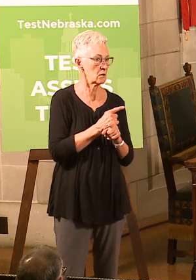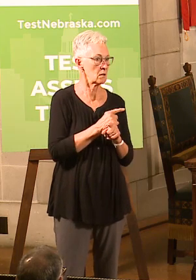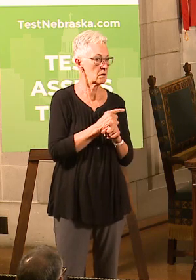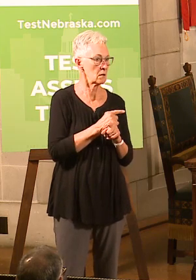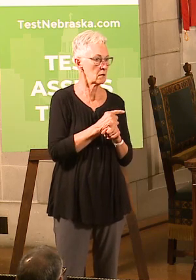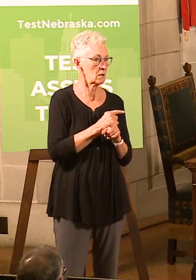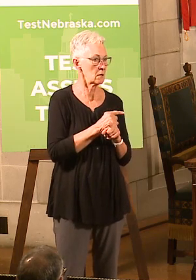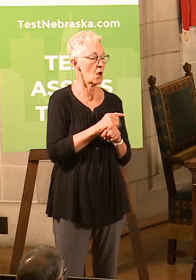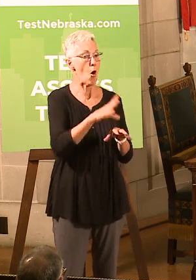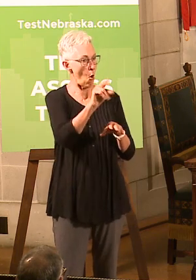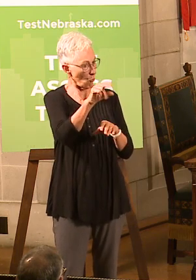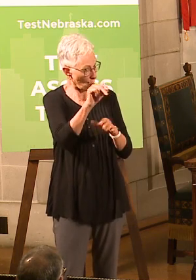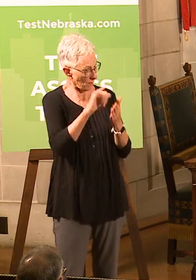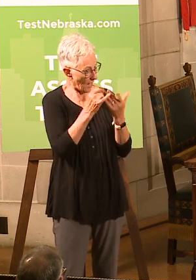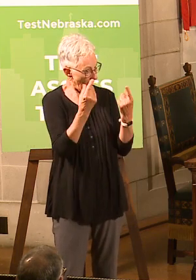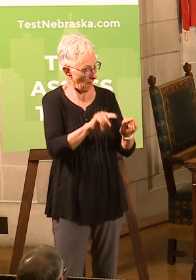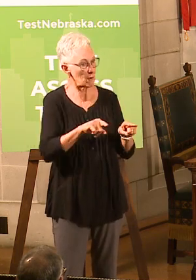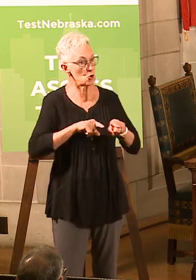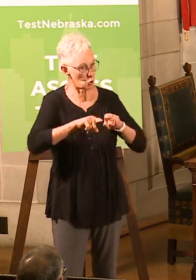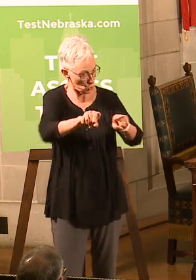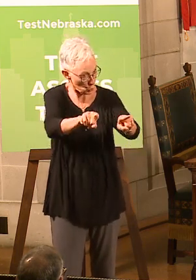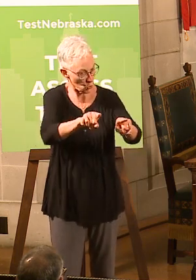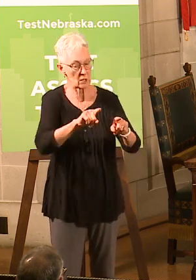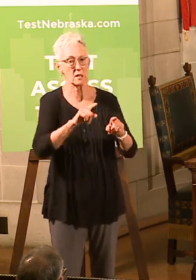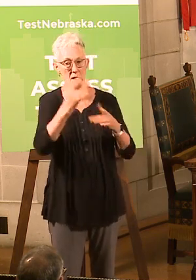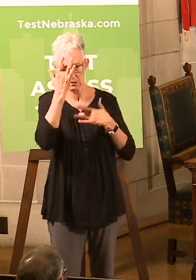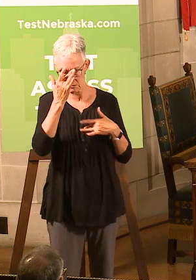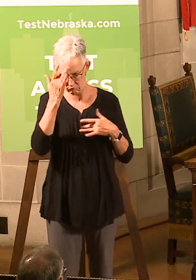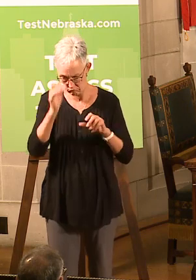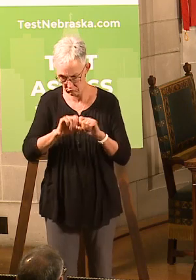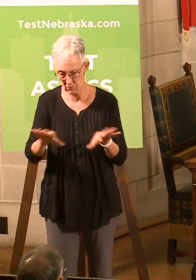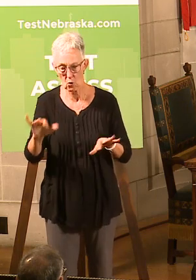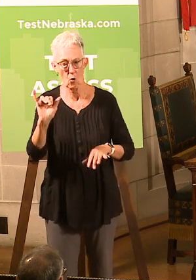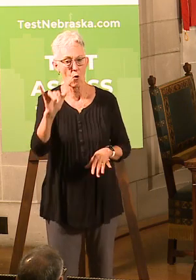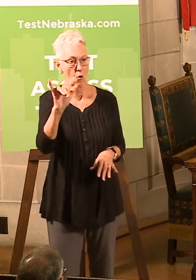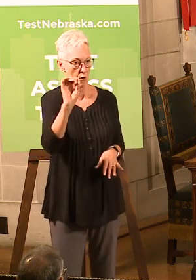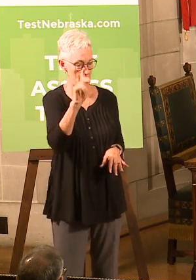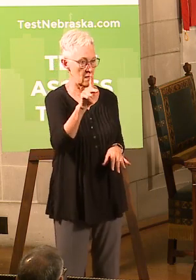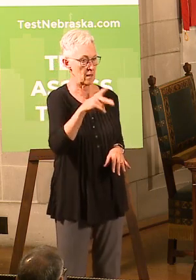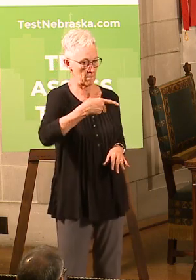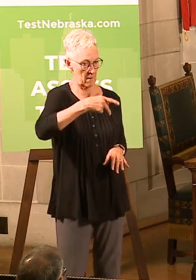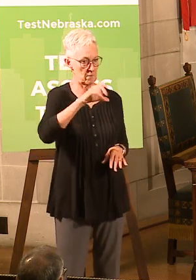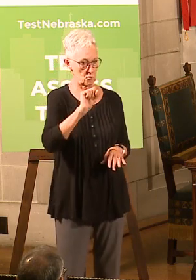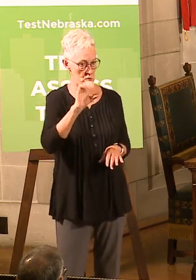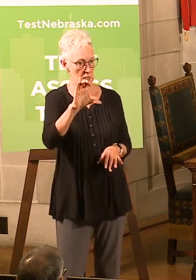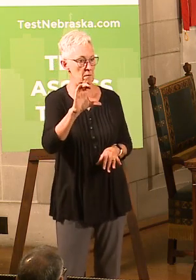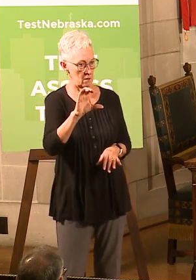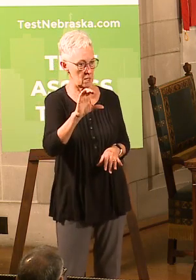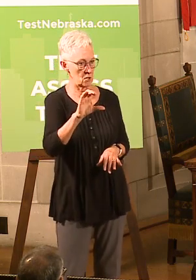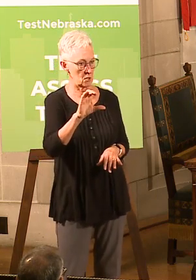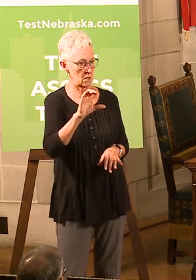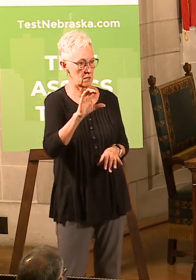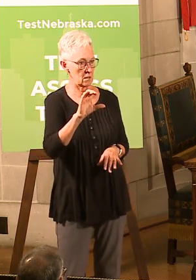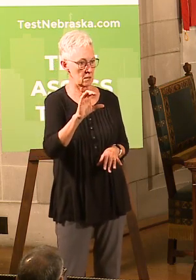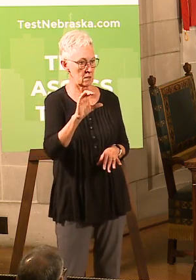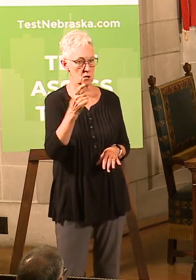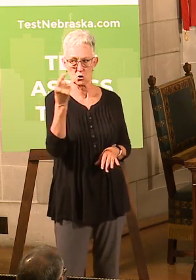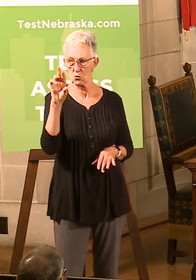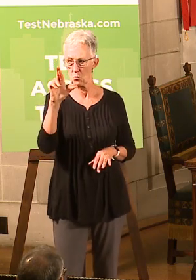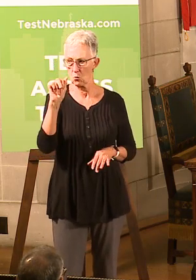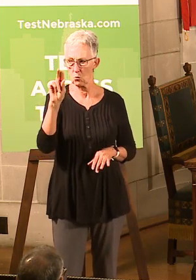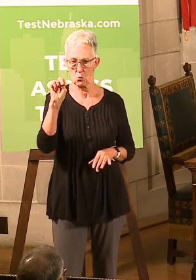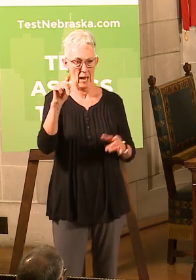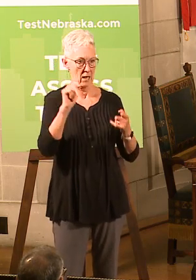No, this was during the Oh, it was during the pandemic. Sorry. During the pandemic. That they announced during the pandemic that will be a program that's a grant directly to